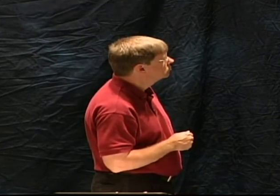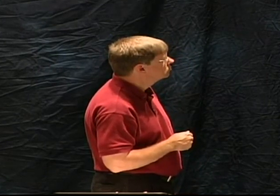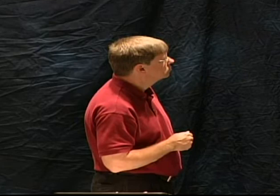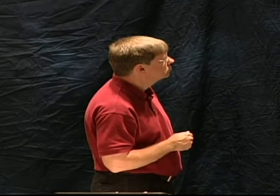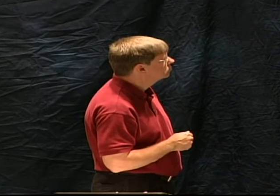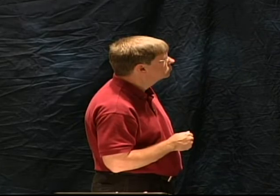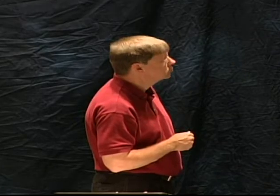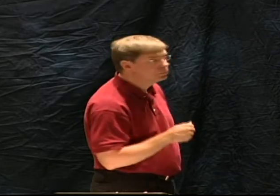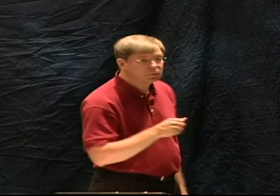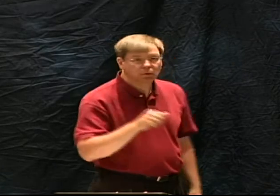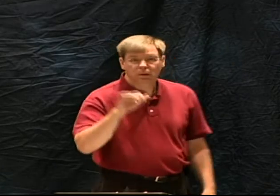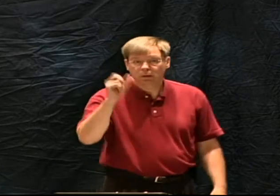inspiration